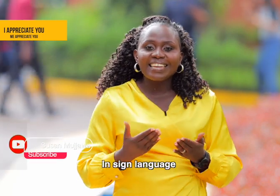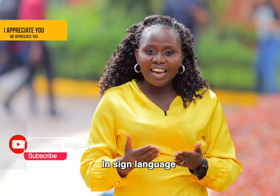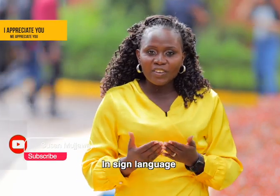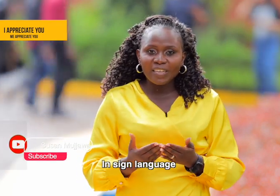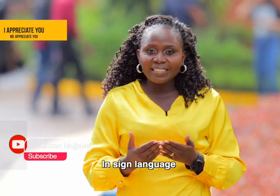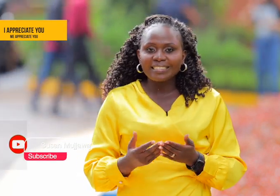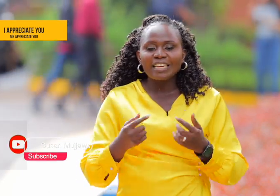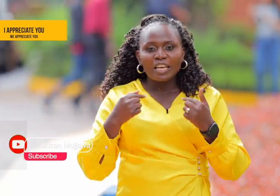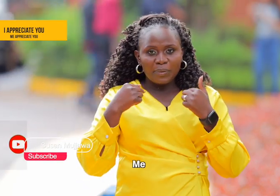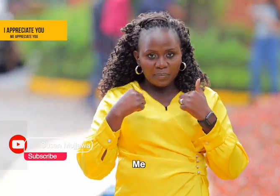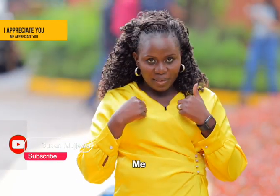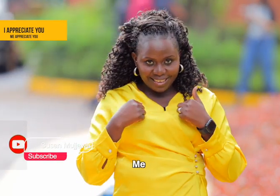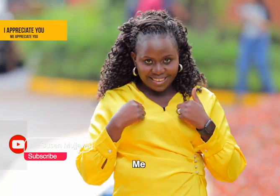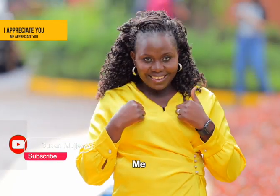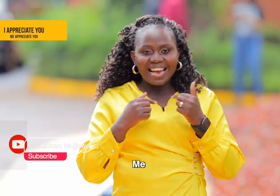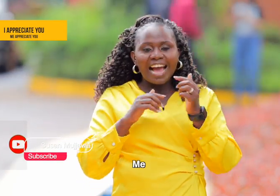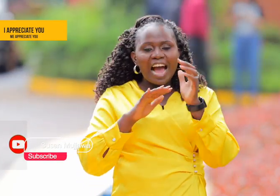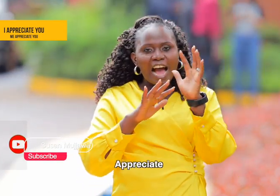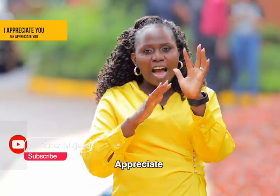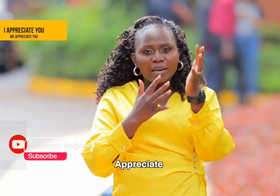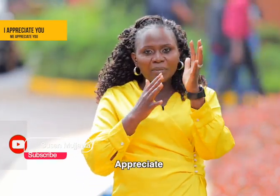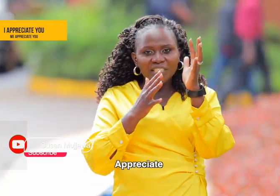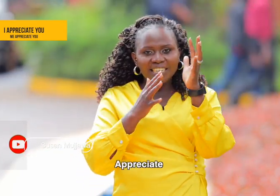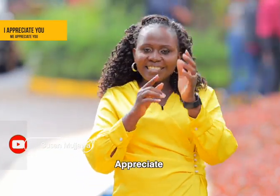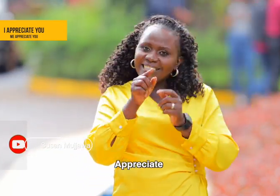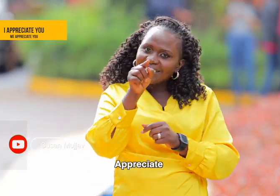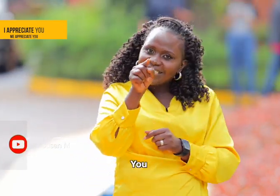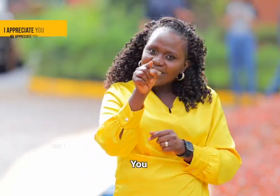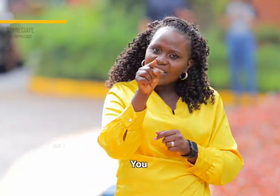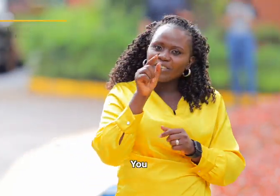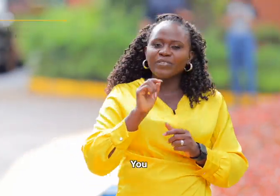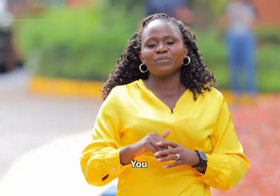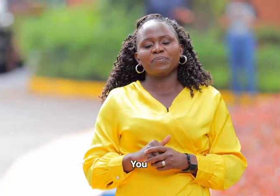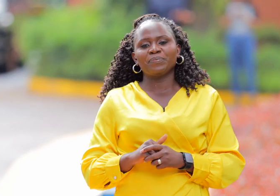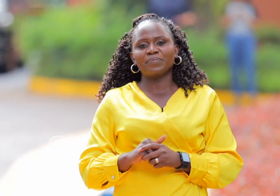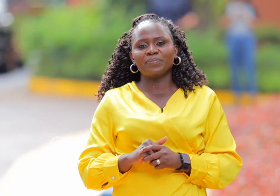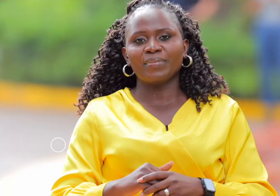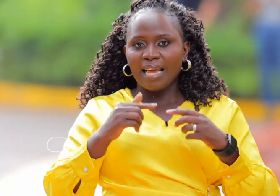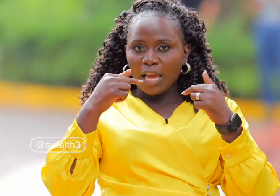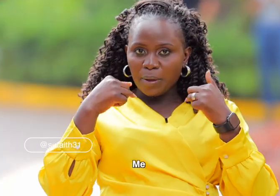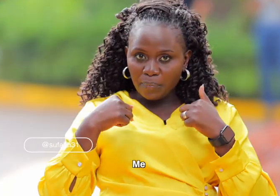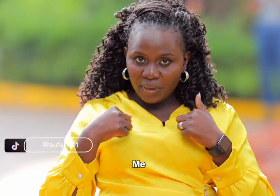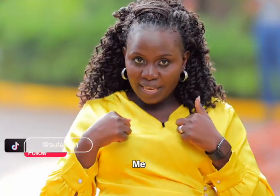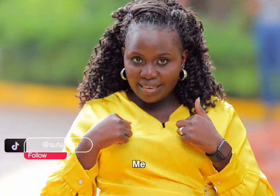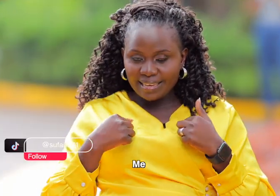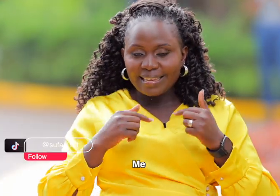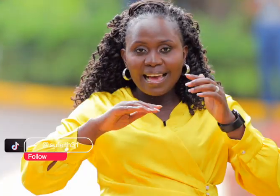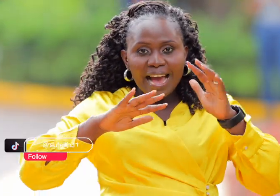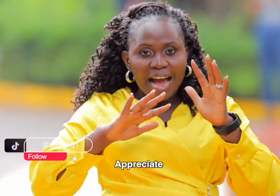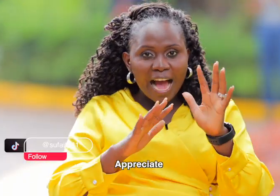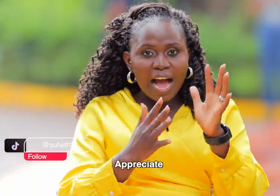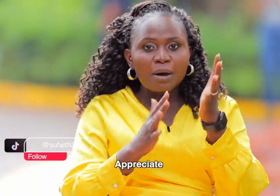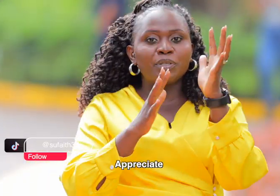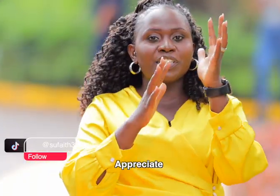language me appreciate you me appreciate